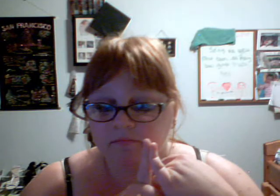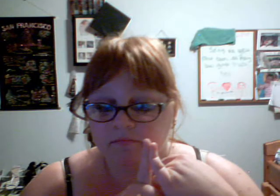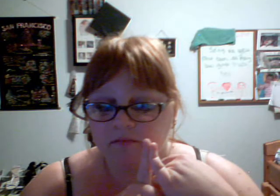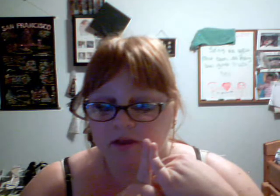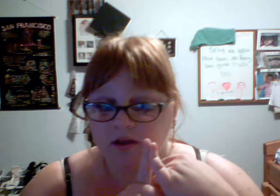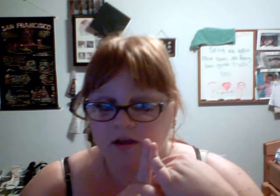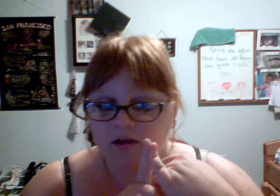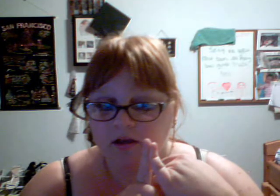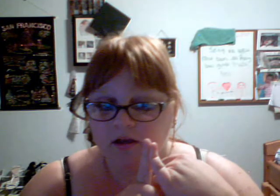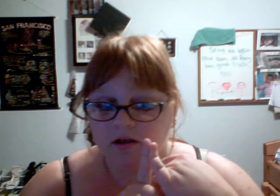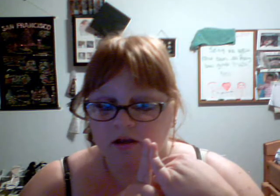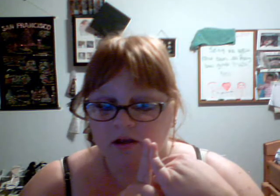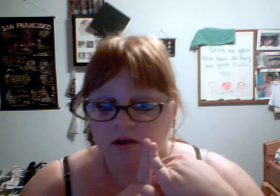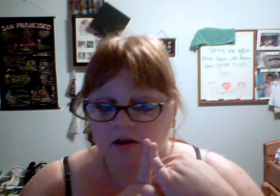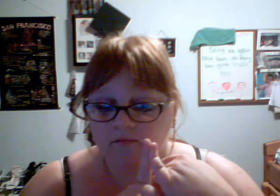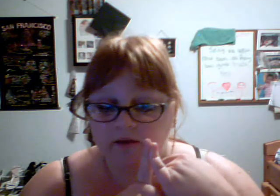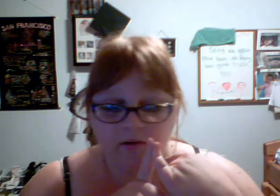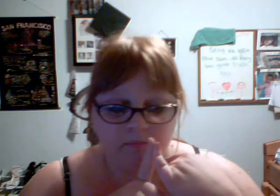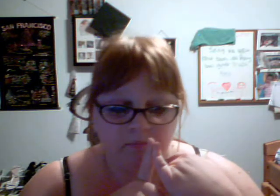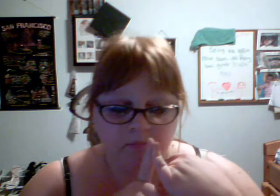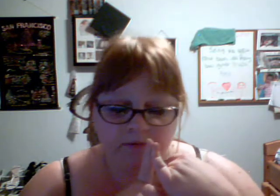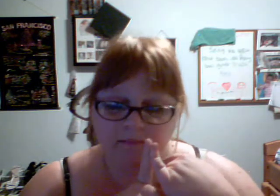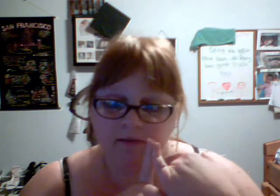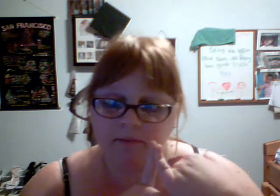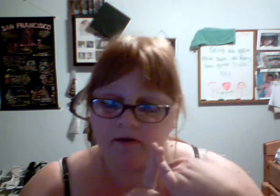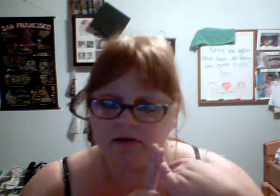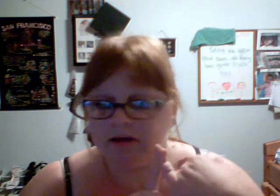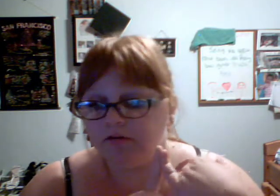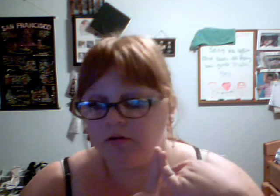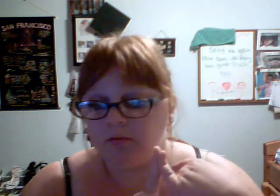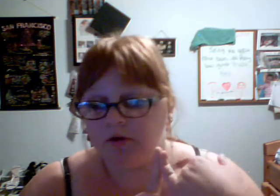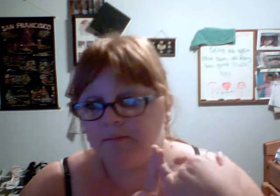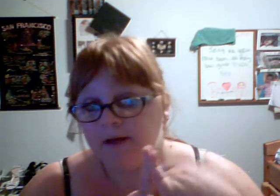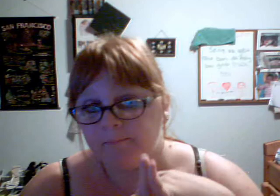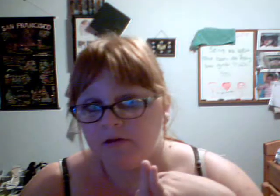if I would have paid a better attention, it wouldn't have happened.